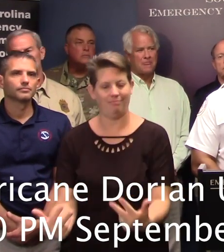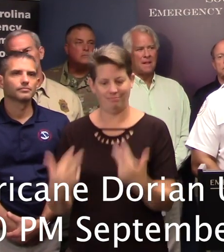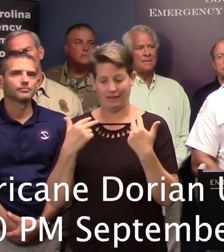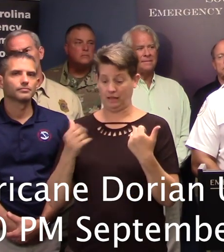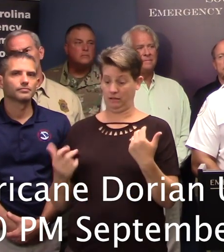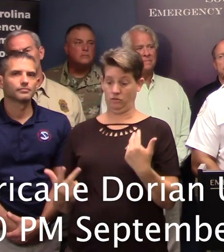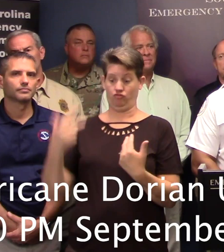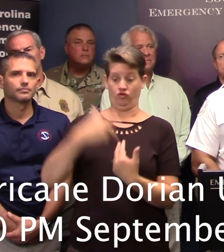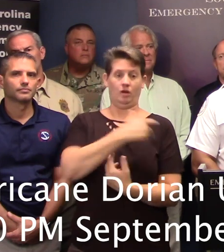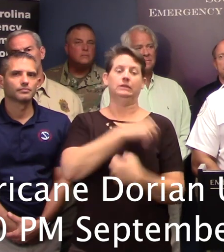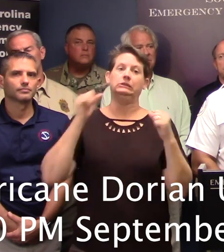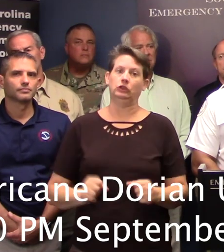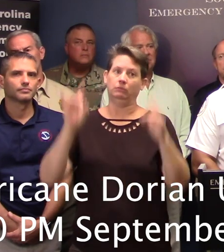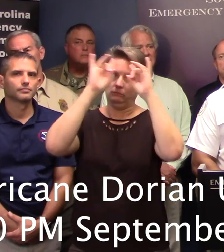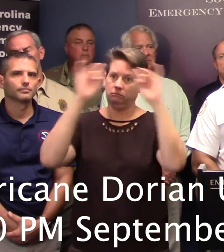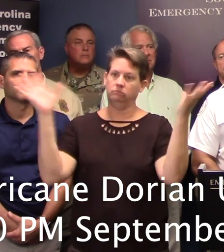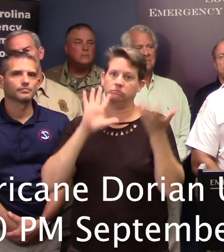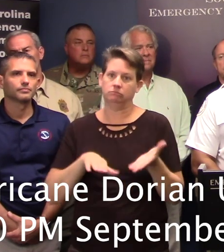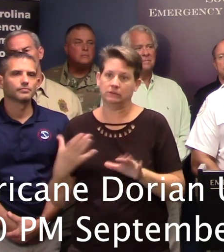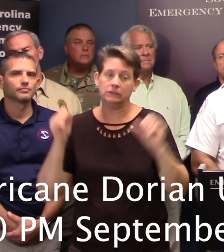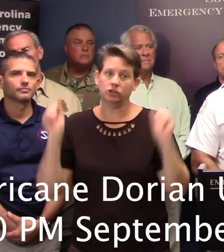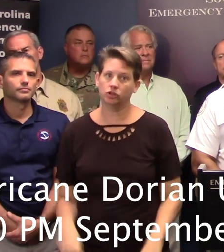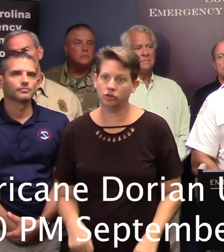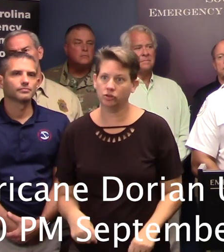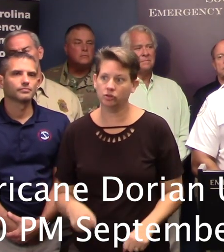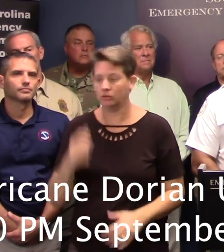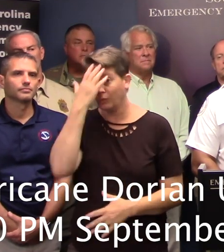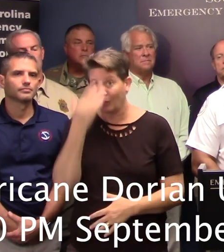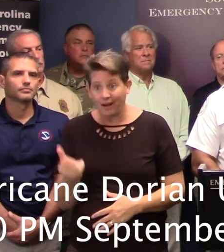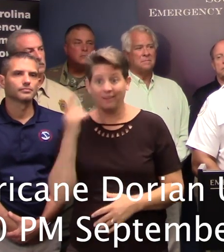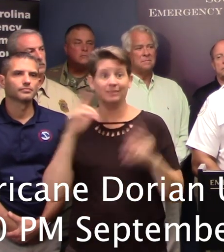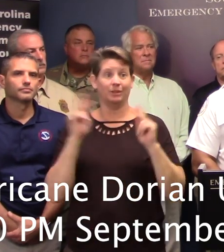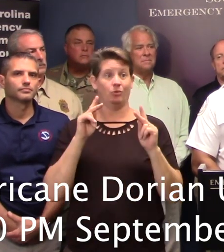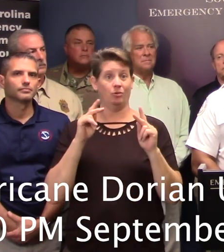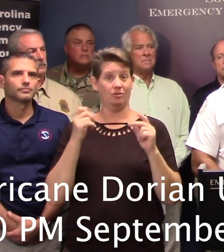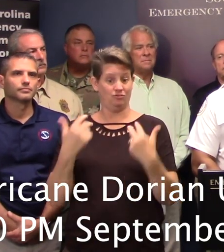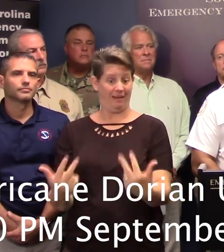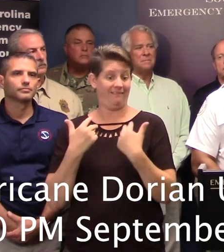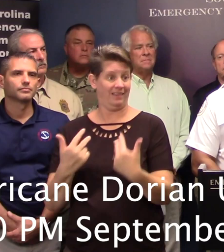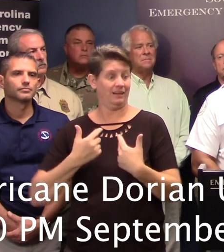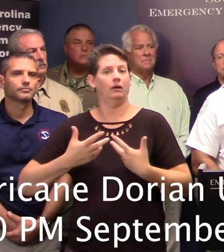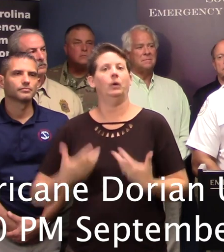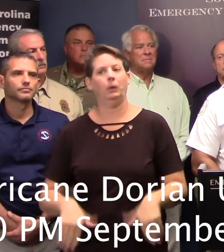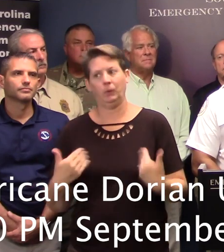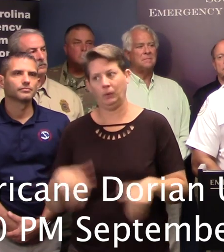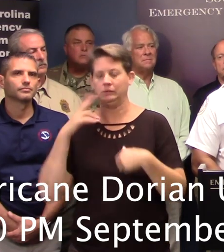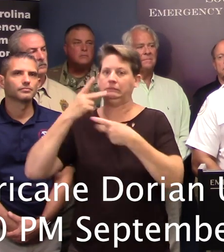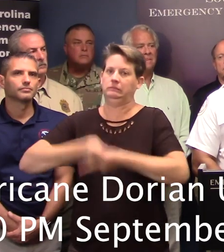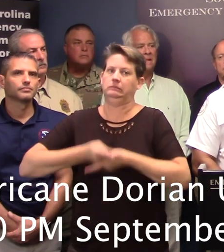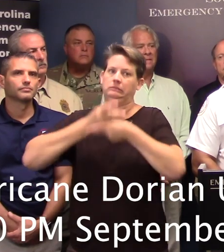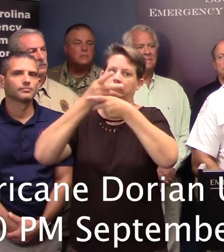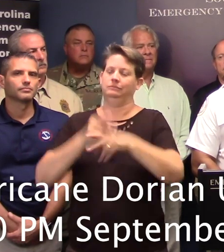the median could be very catastrophic because there's cars traveling in the same direction. So we would caution folks